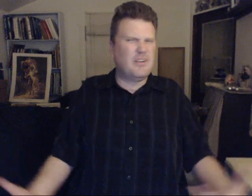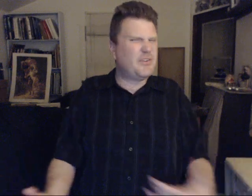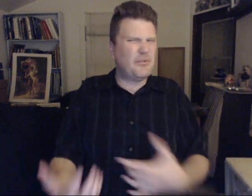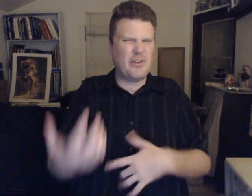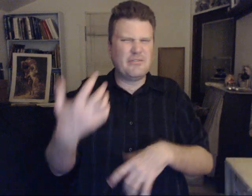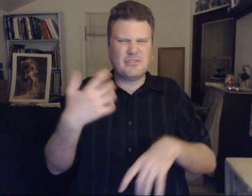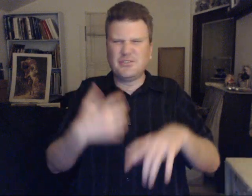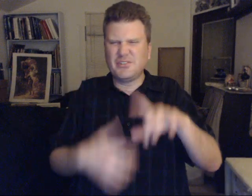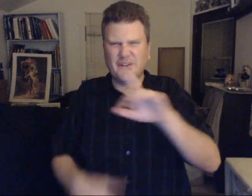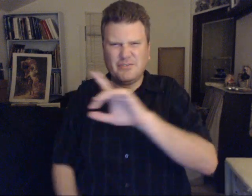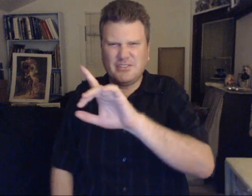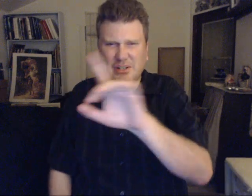It's over evolution. generations.